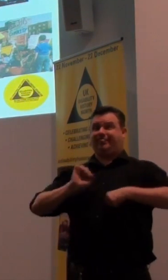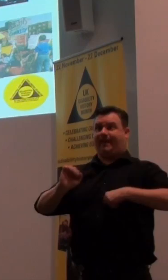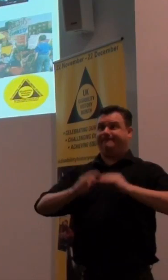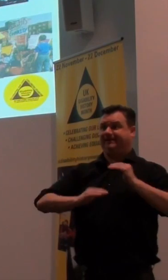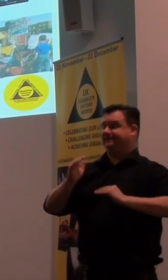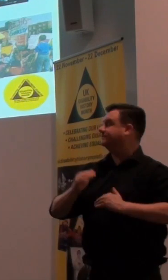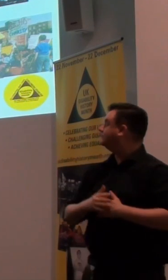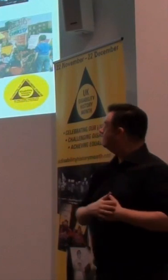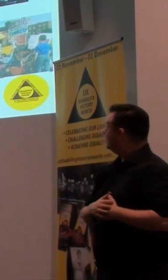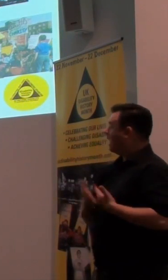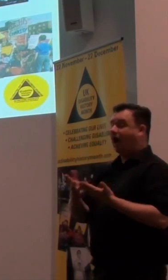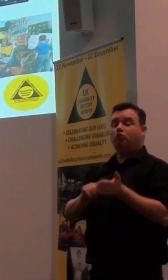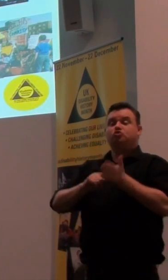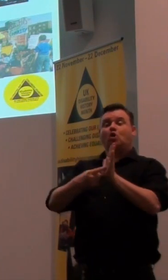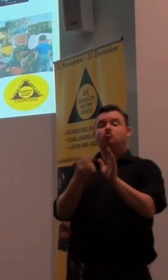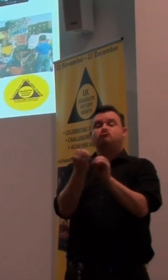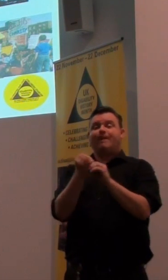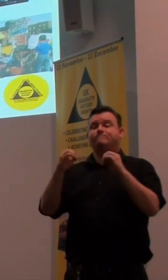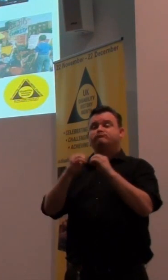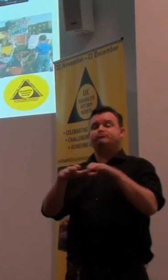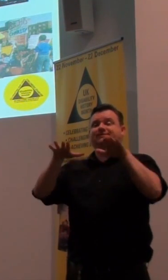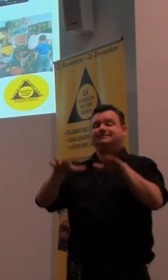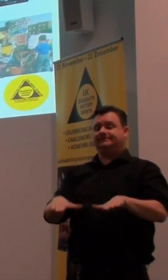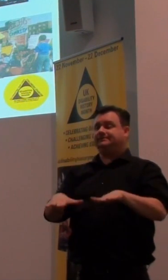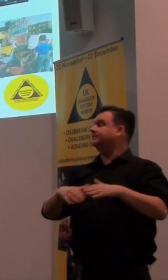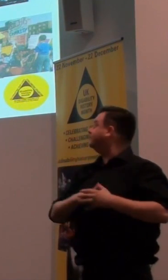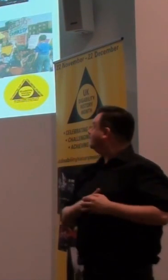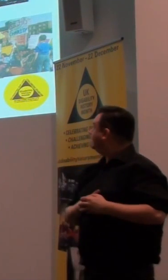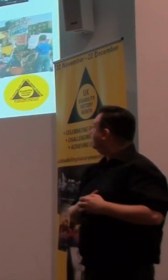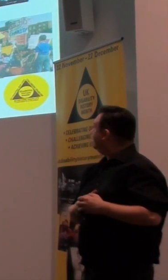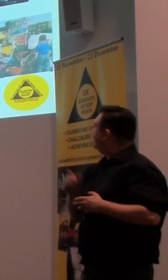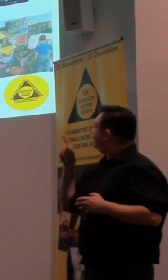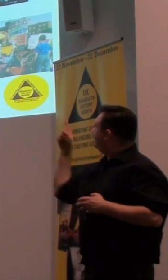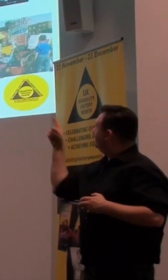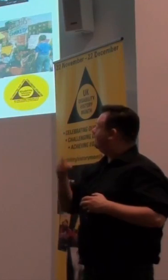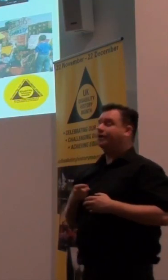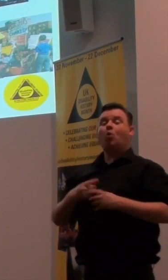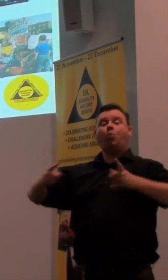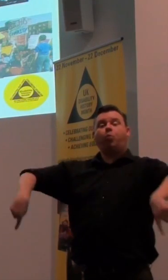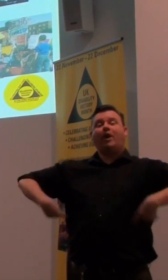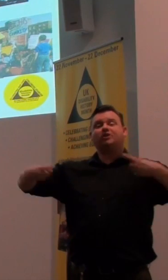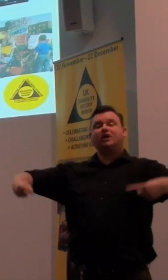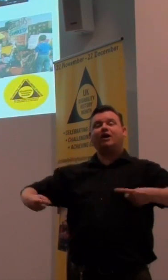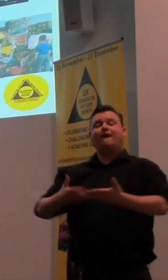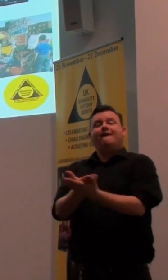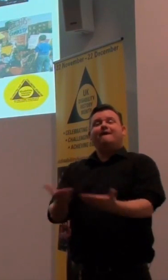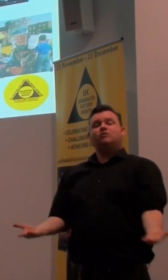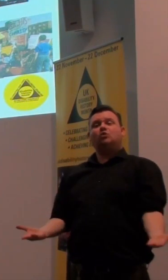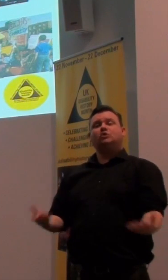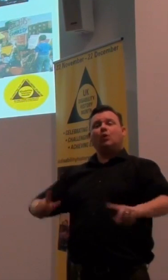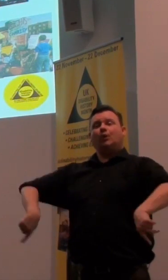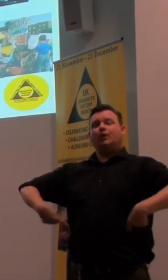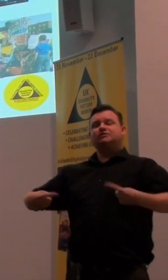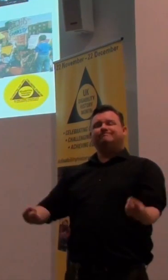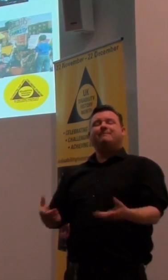portrayed Britain, Great Britain, as a wrecked person in a wheelchair, because, of course, if you're in a wheelchair, it's a metaphor